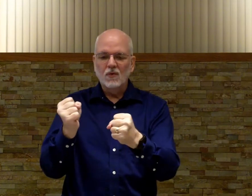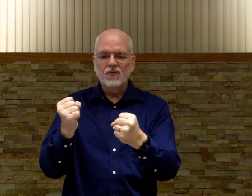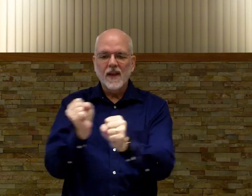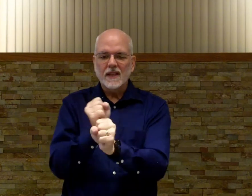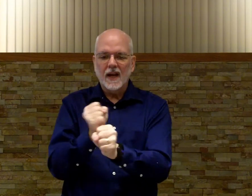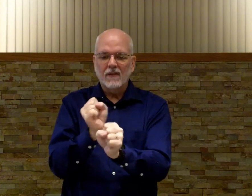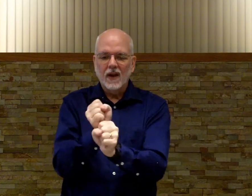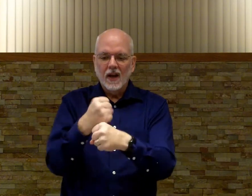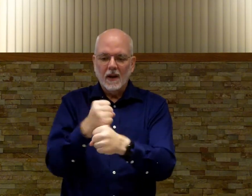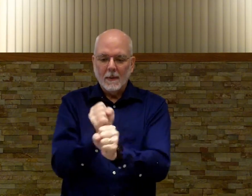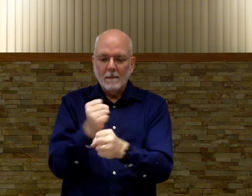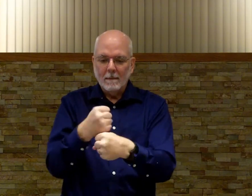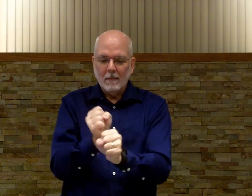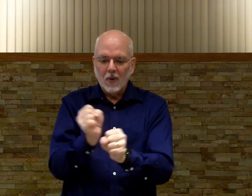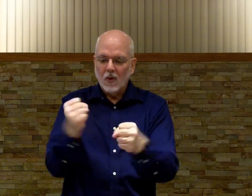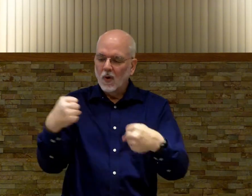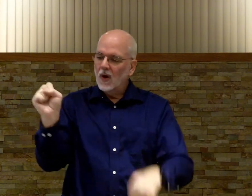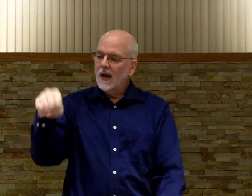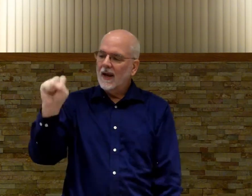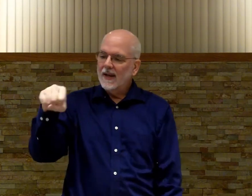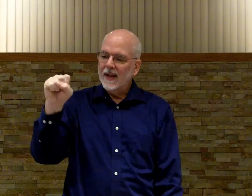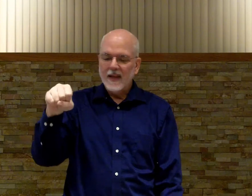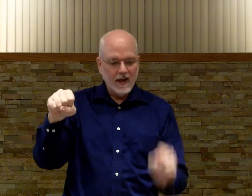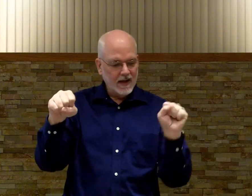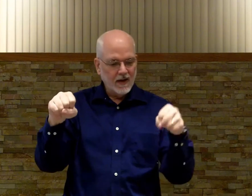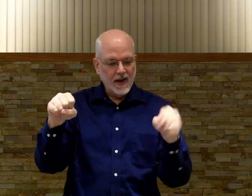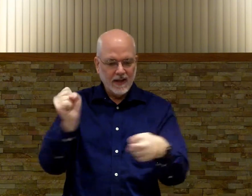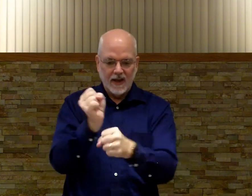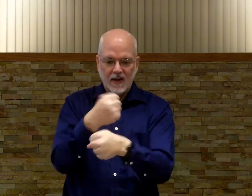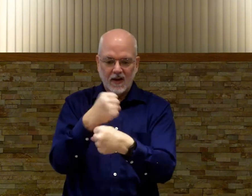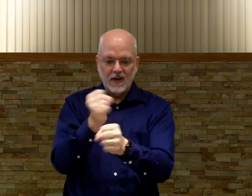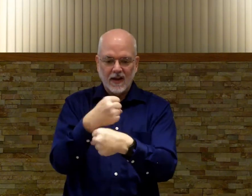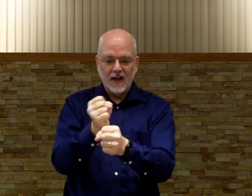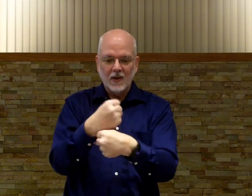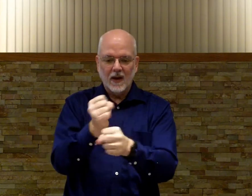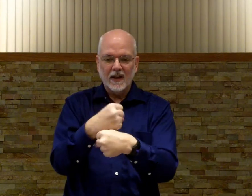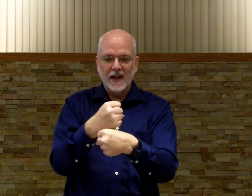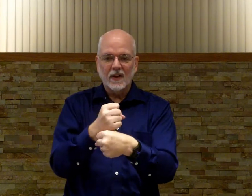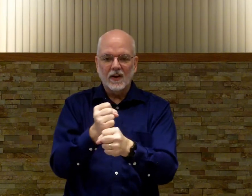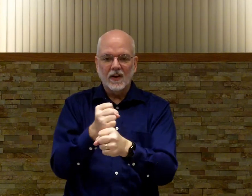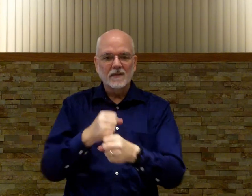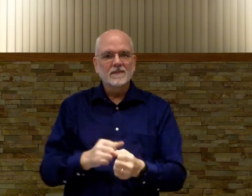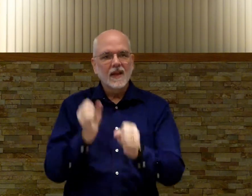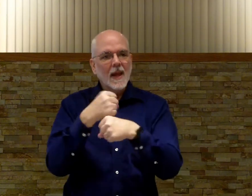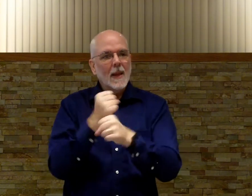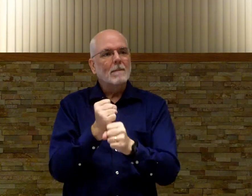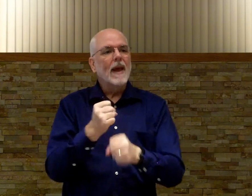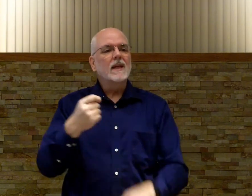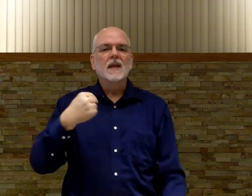fits kind of yes hand here yes hand here just kind of doing it together there makes